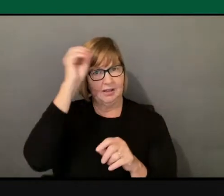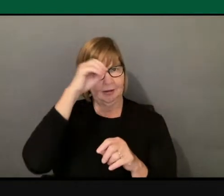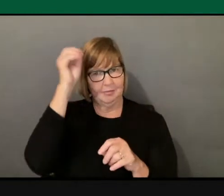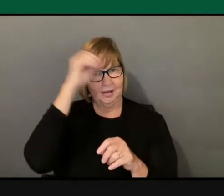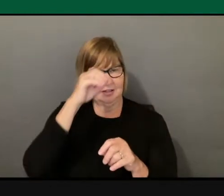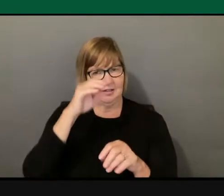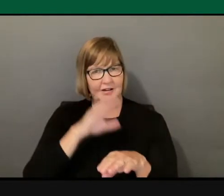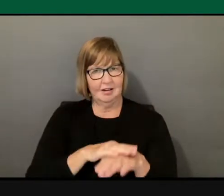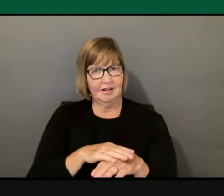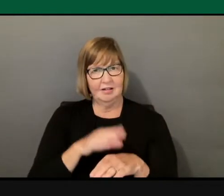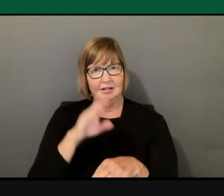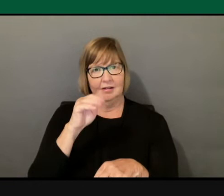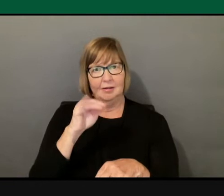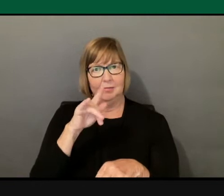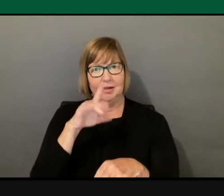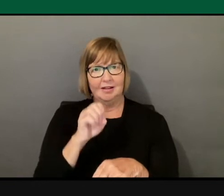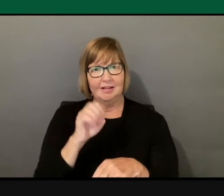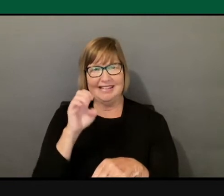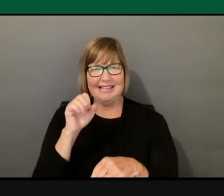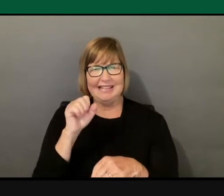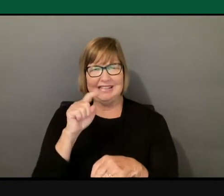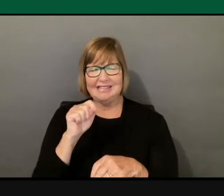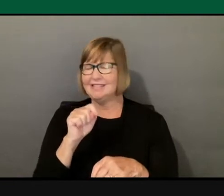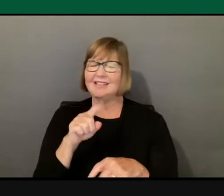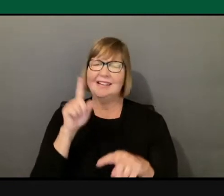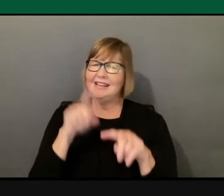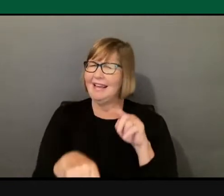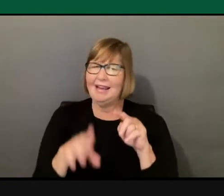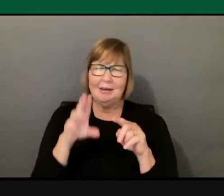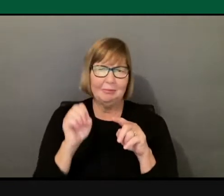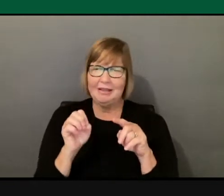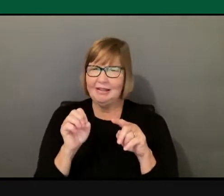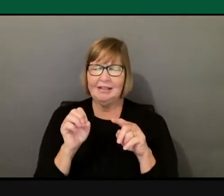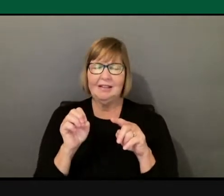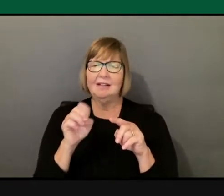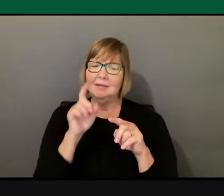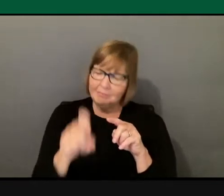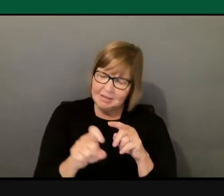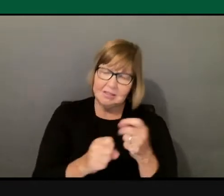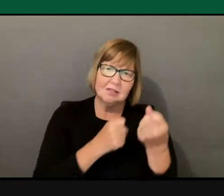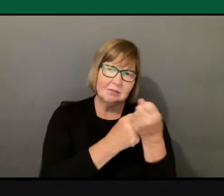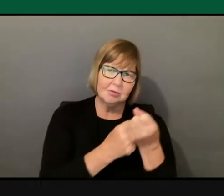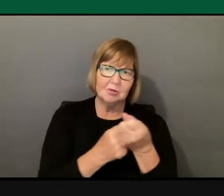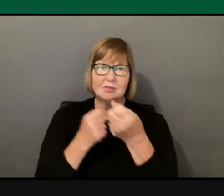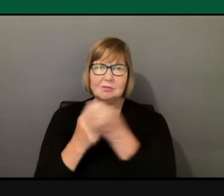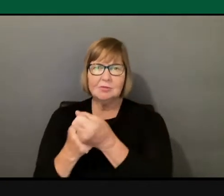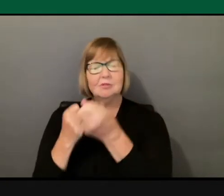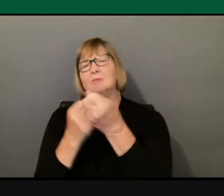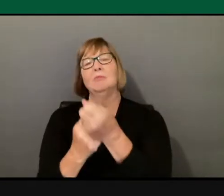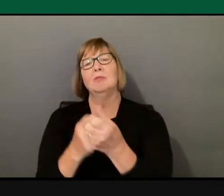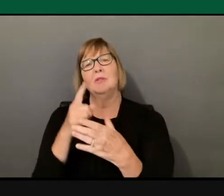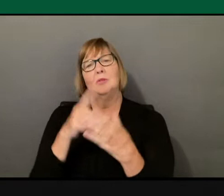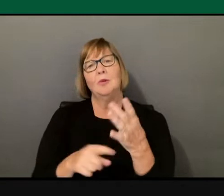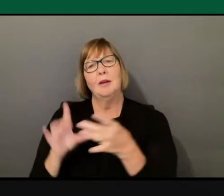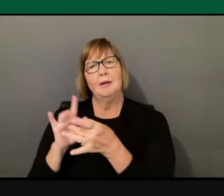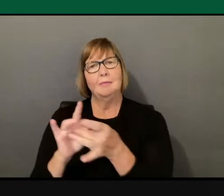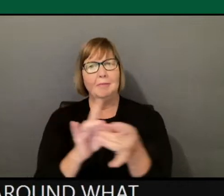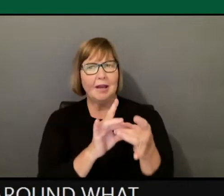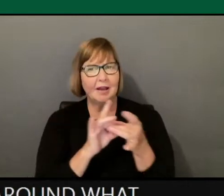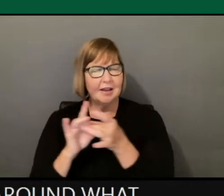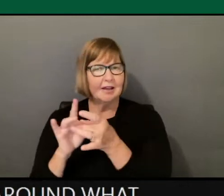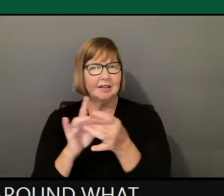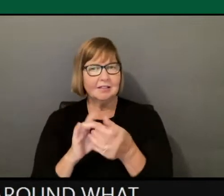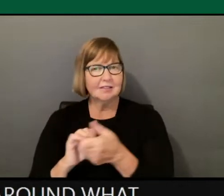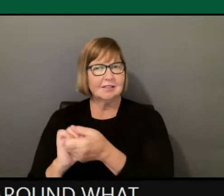be. We have to support each other around what binds us, which is that the